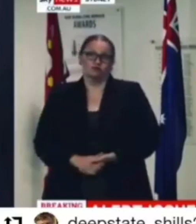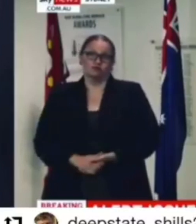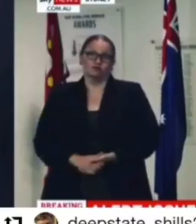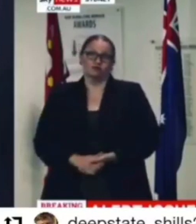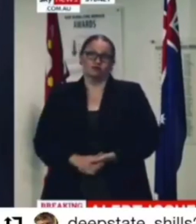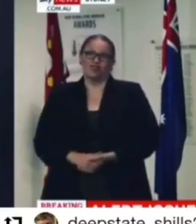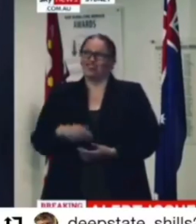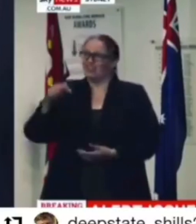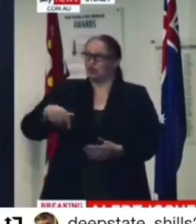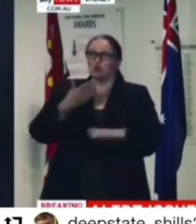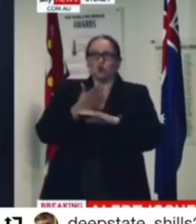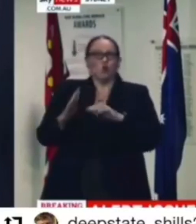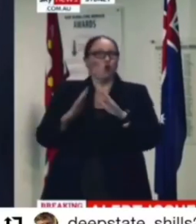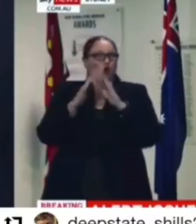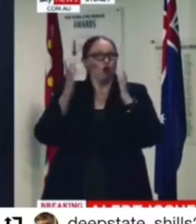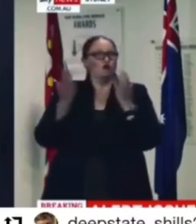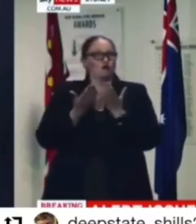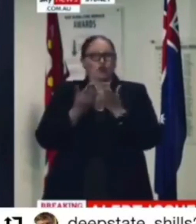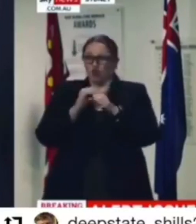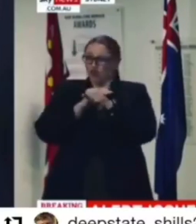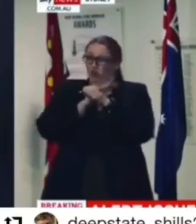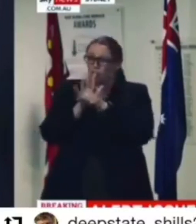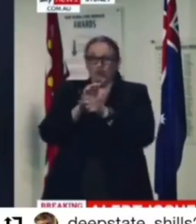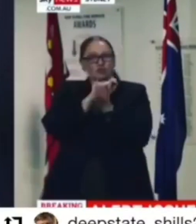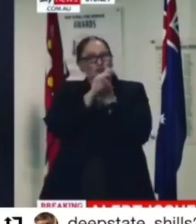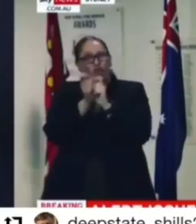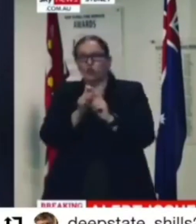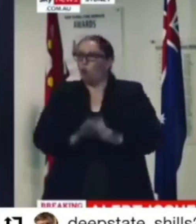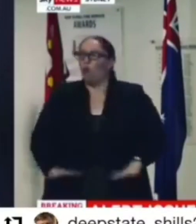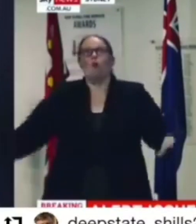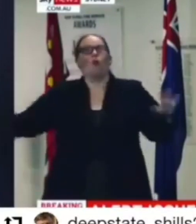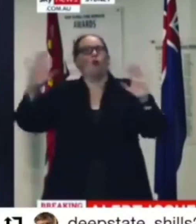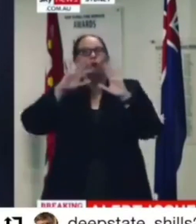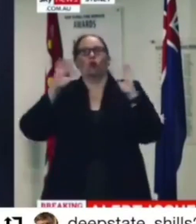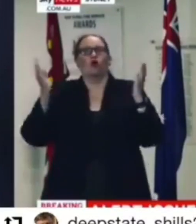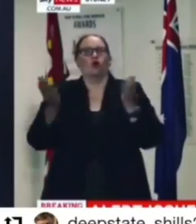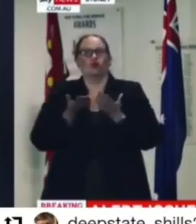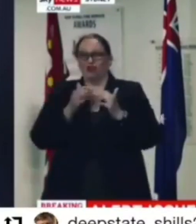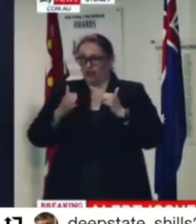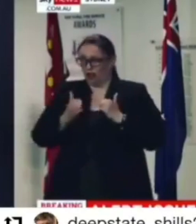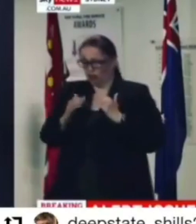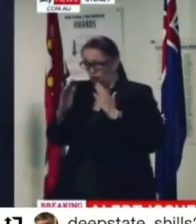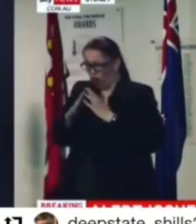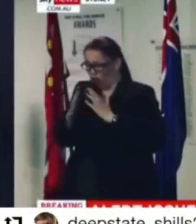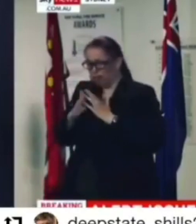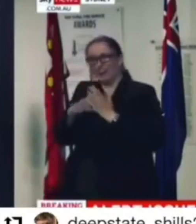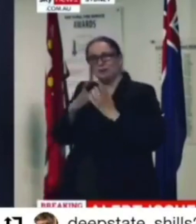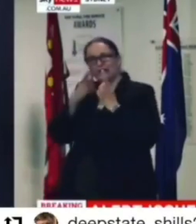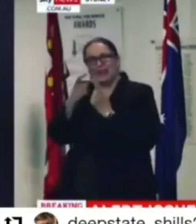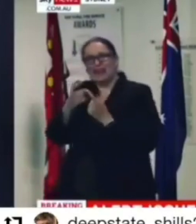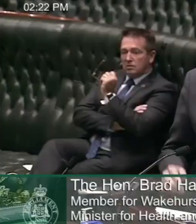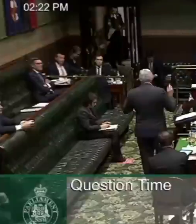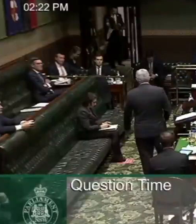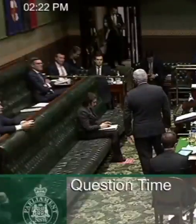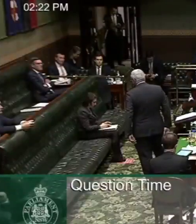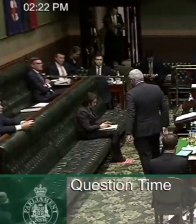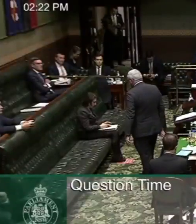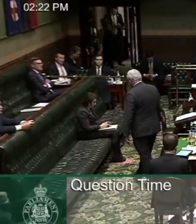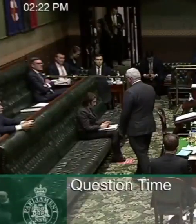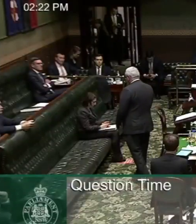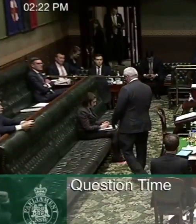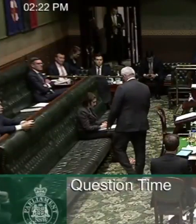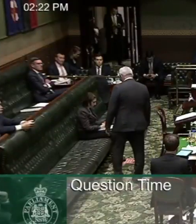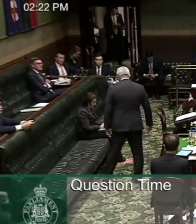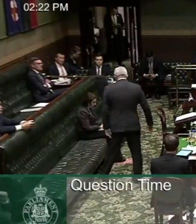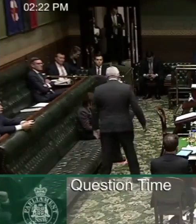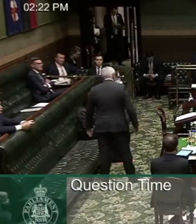this new world of COVID, we must treat this new world of COVID even in our own homes with a high level of care and caution. The question